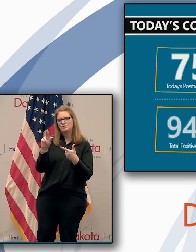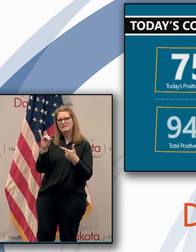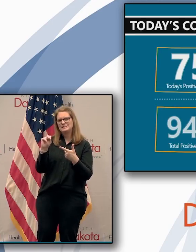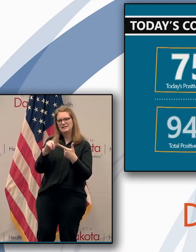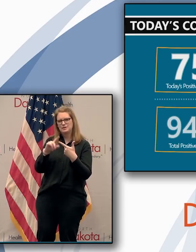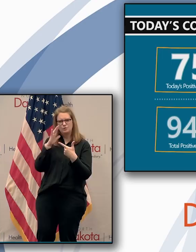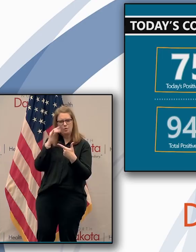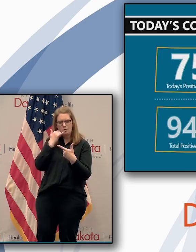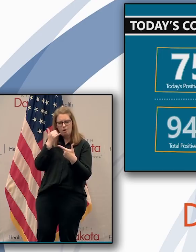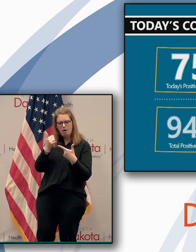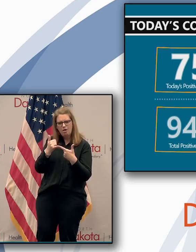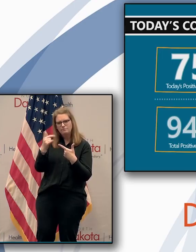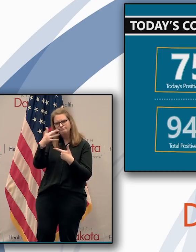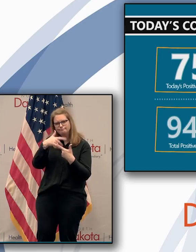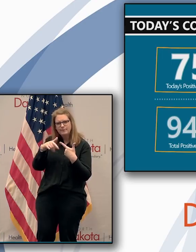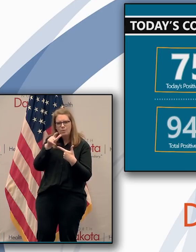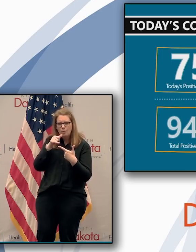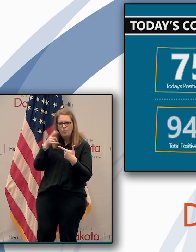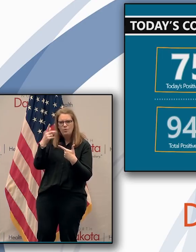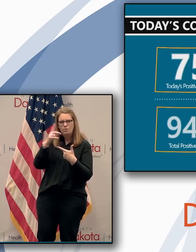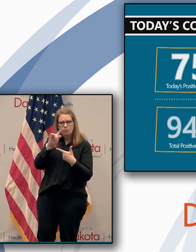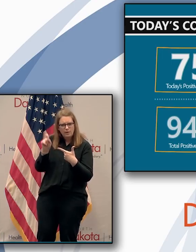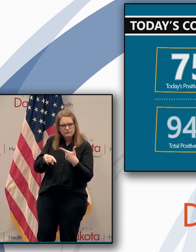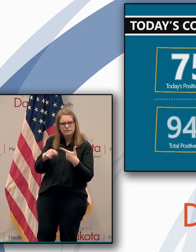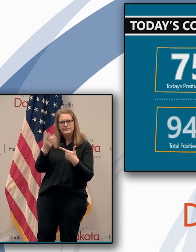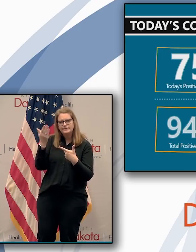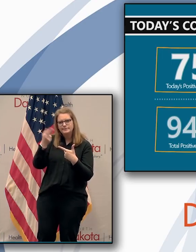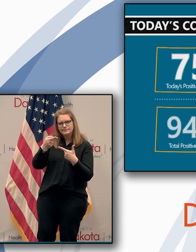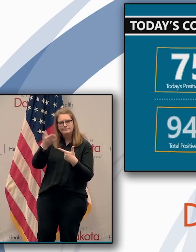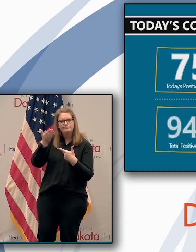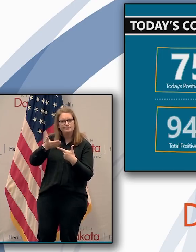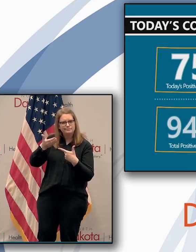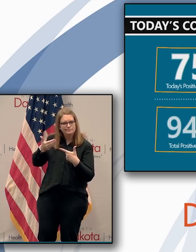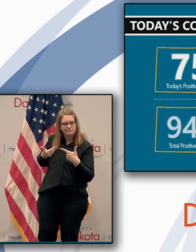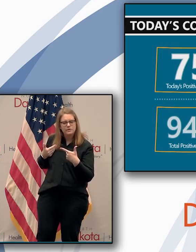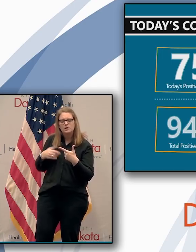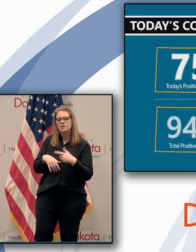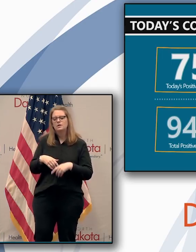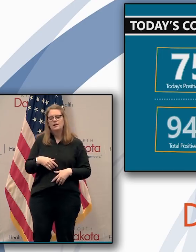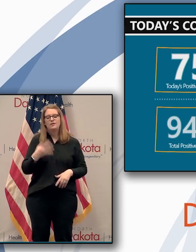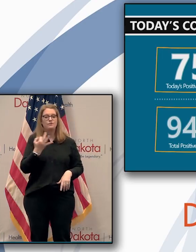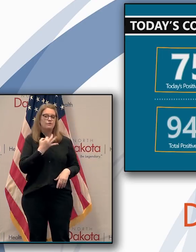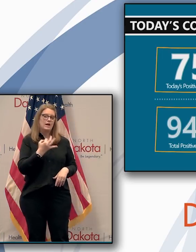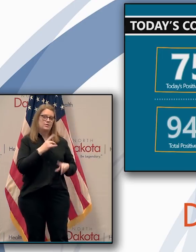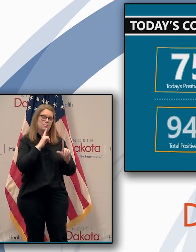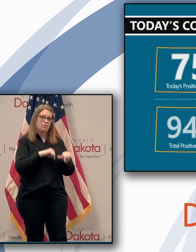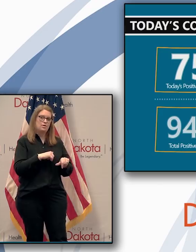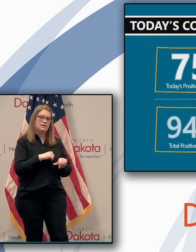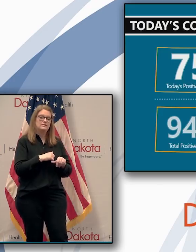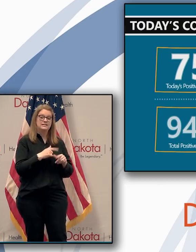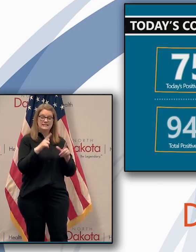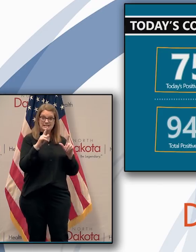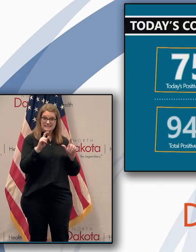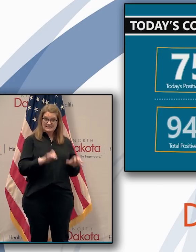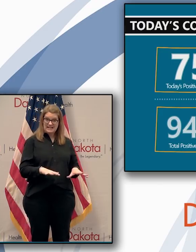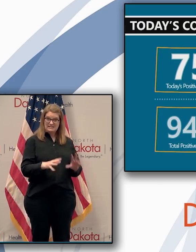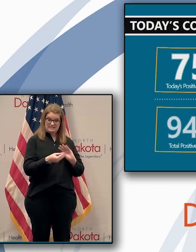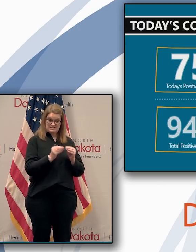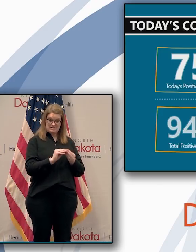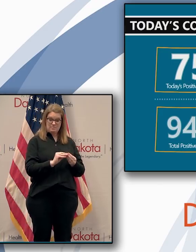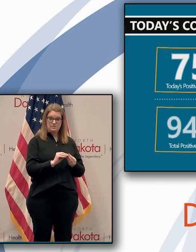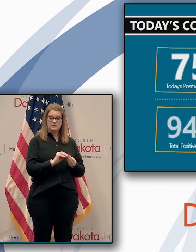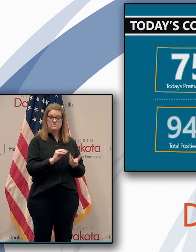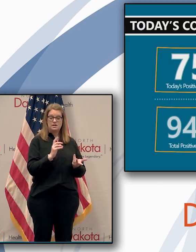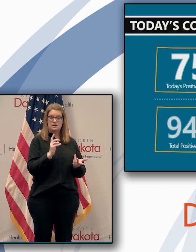effort and all reports are that things went smoothly on these. On Friday we reported a record number of completed tests in one day